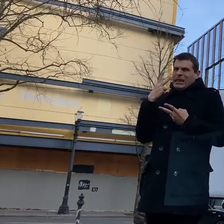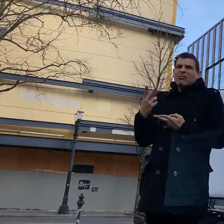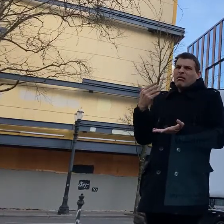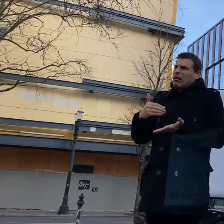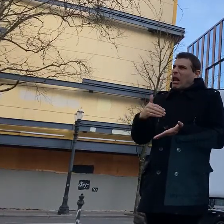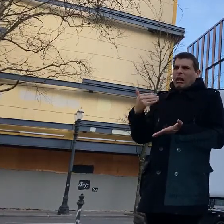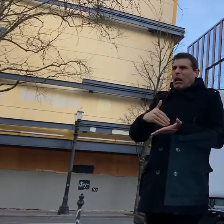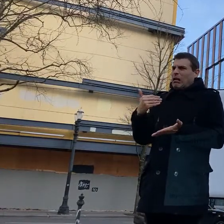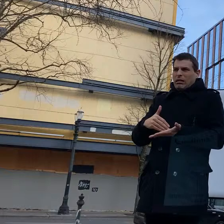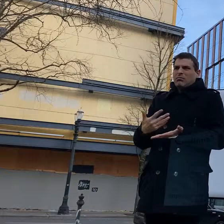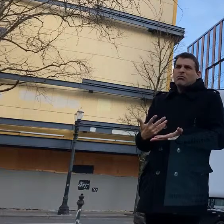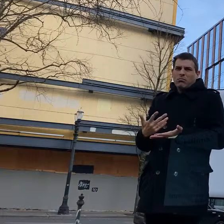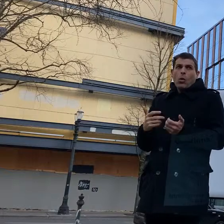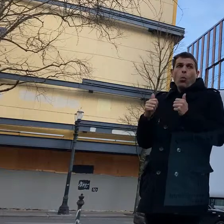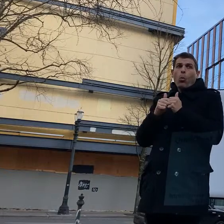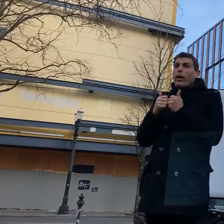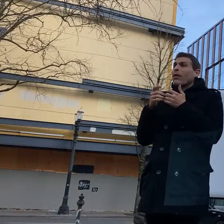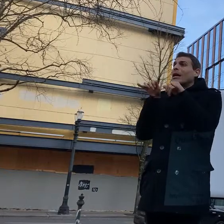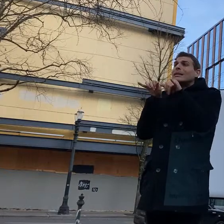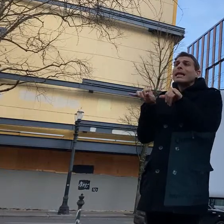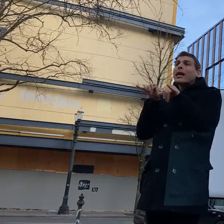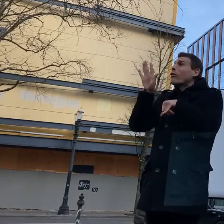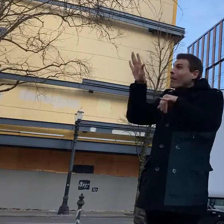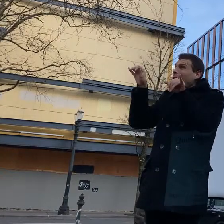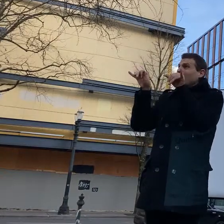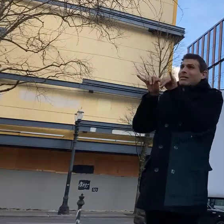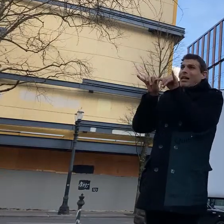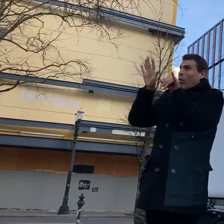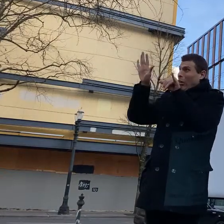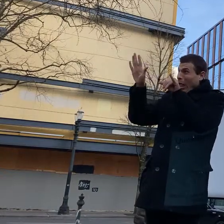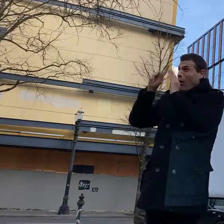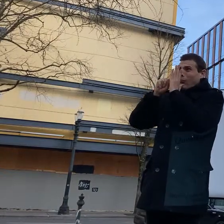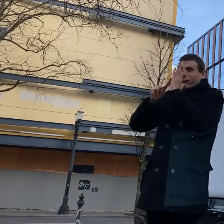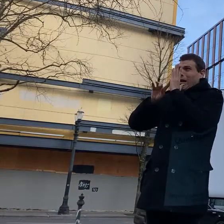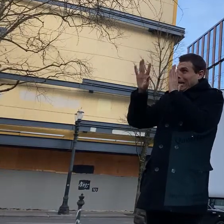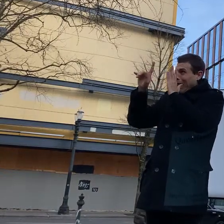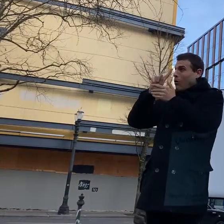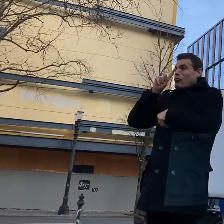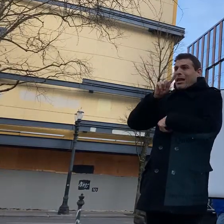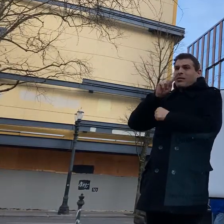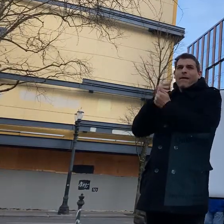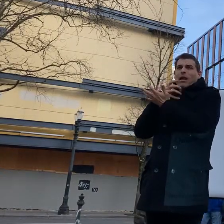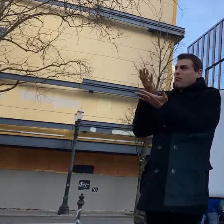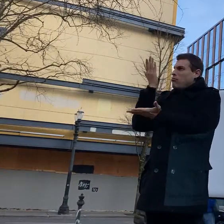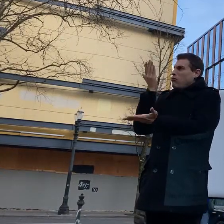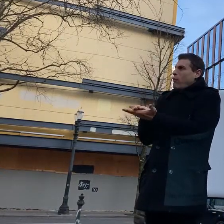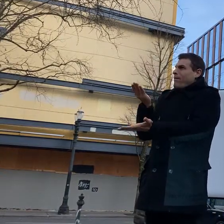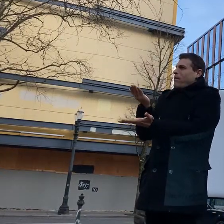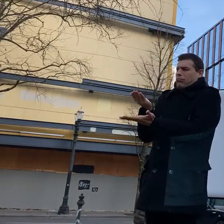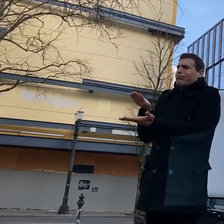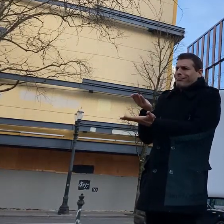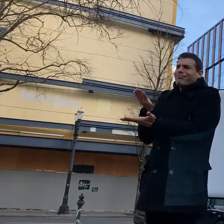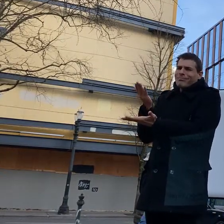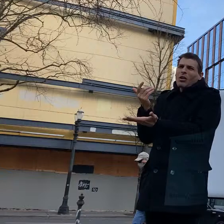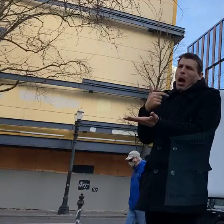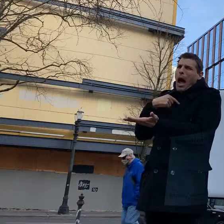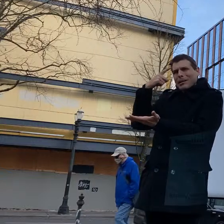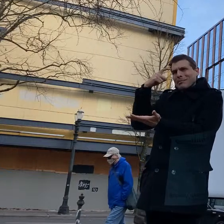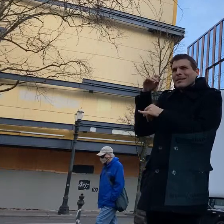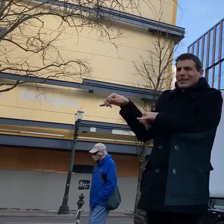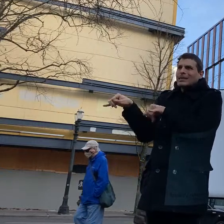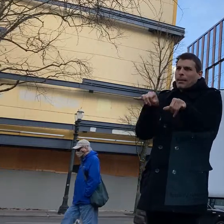like i'm not a human physiologist i don't know you know all that stuff about what goes through into the baby and whatever but like